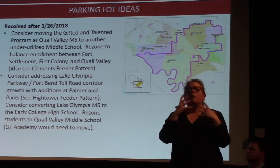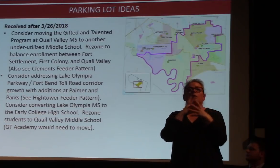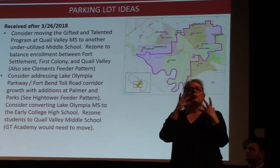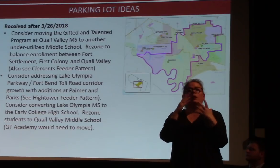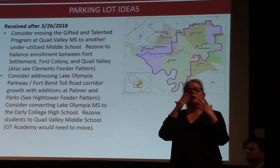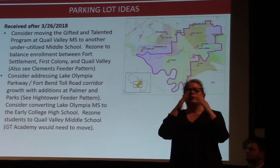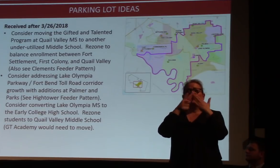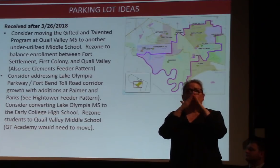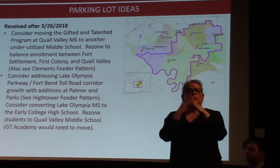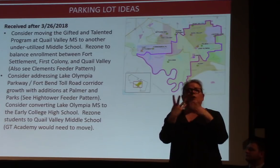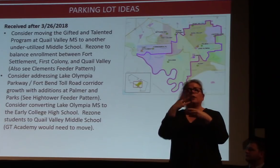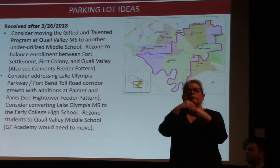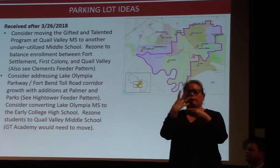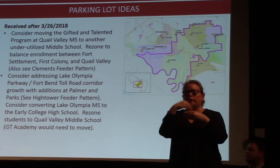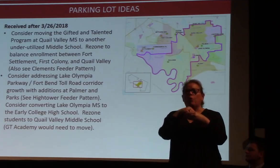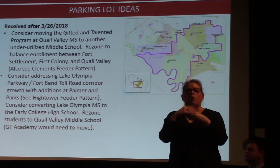year.